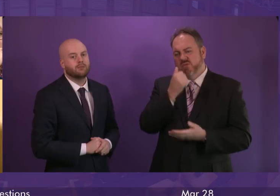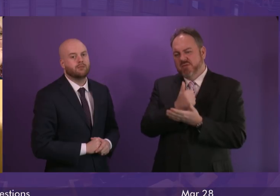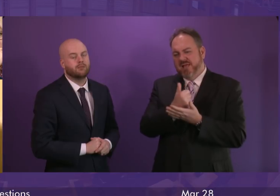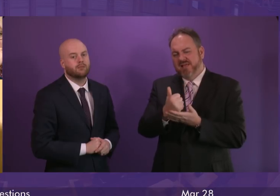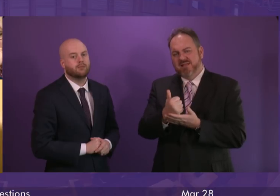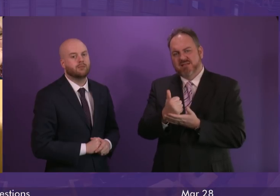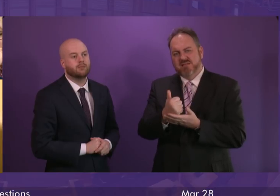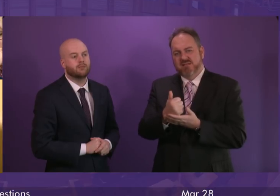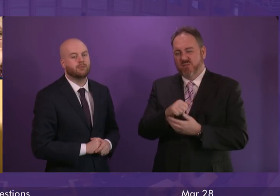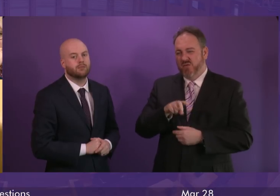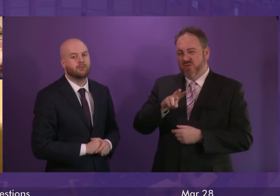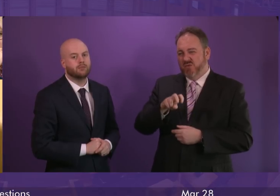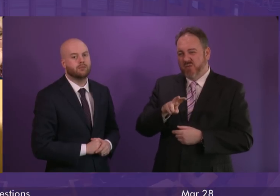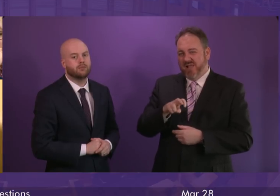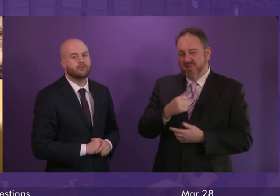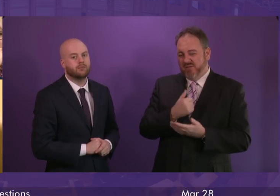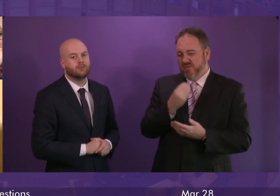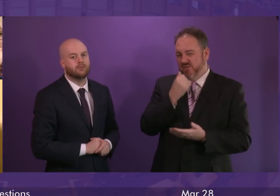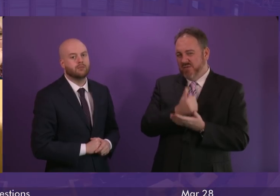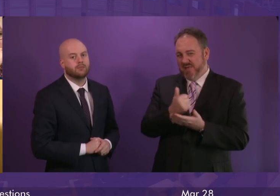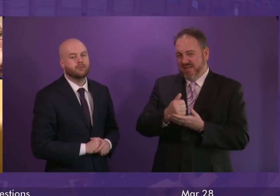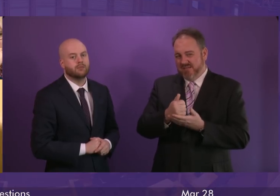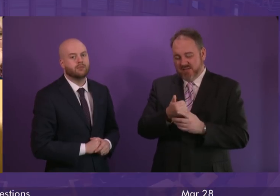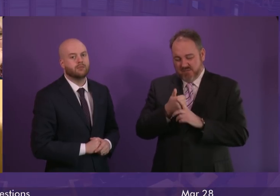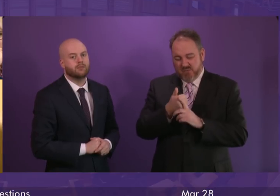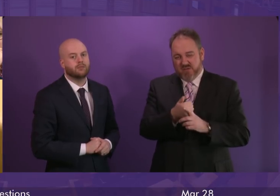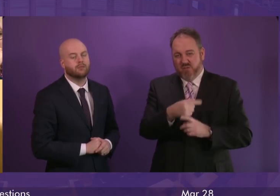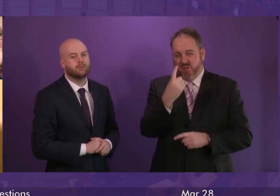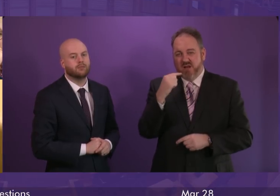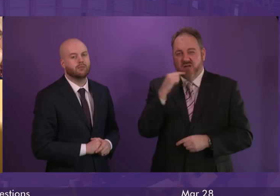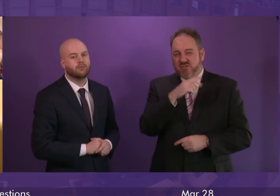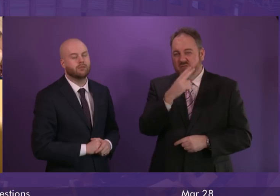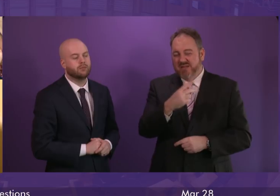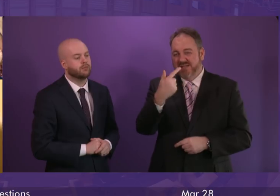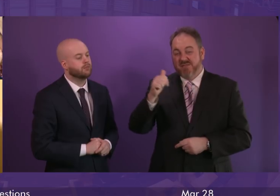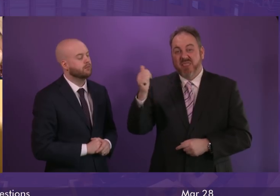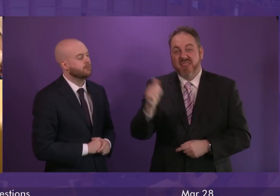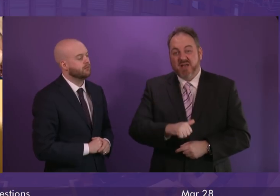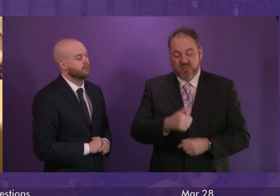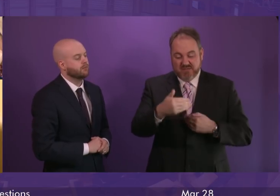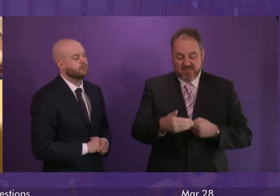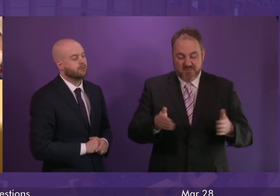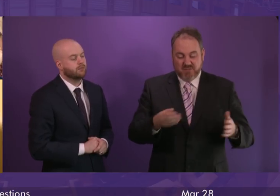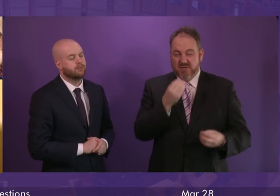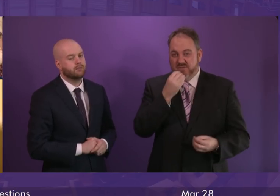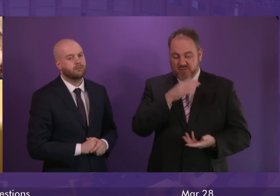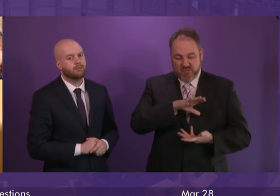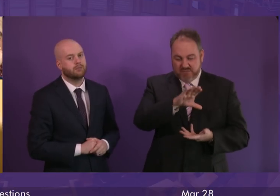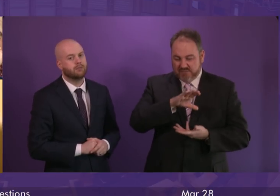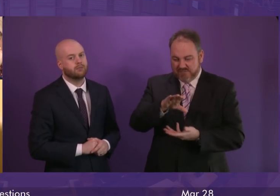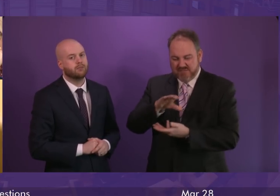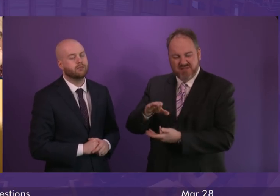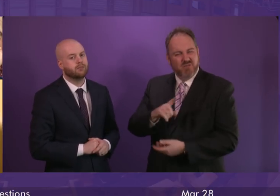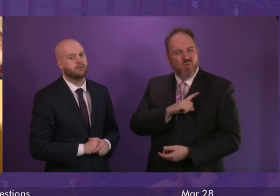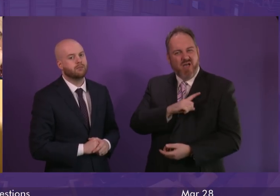12 independent food banks distributing over 27,000 parcels in the last 18 months. Would the First Minister give her assessment on why we